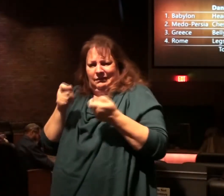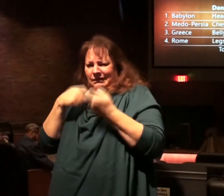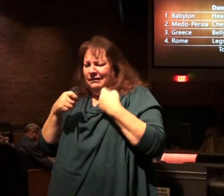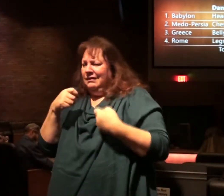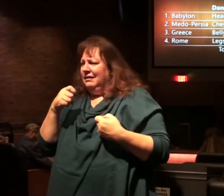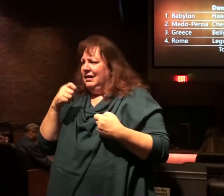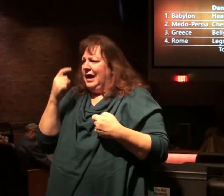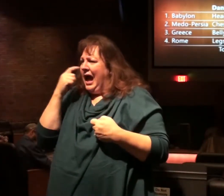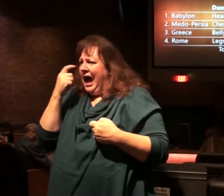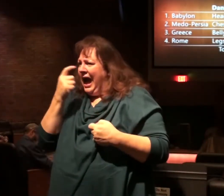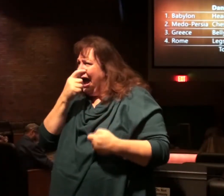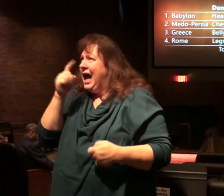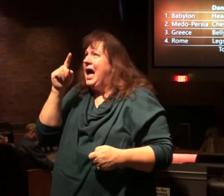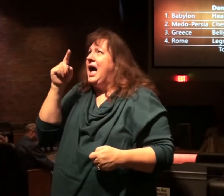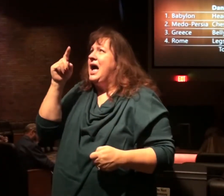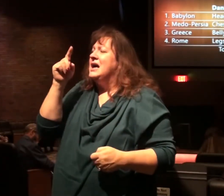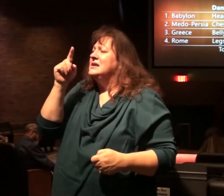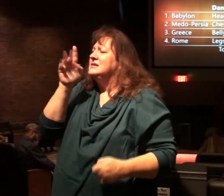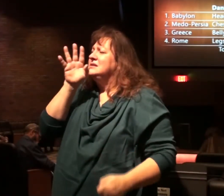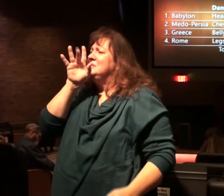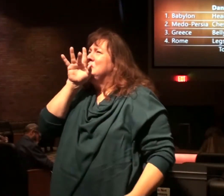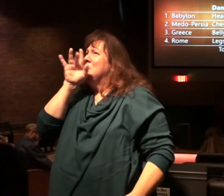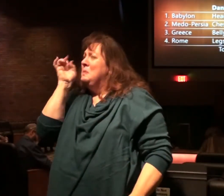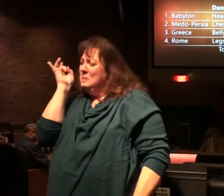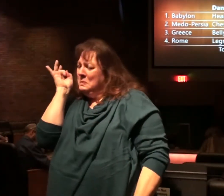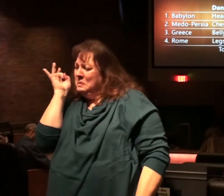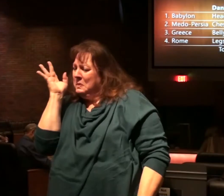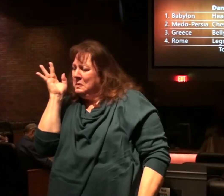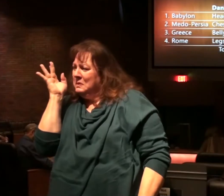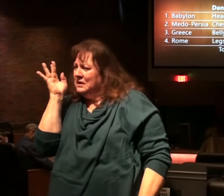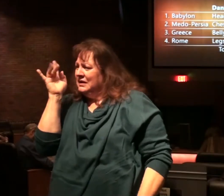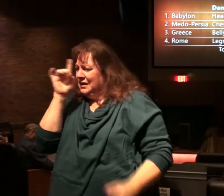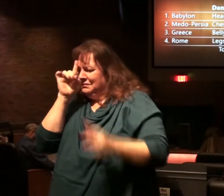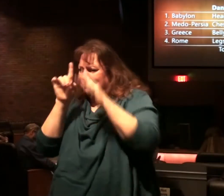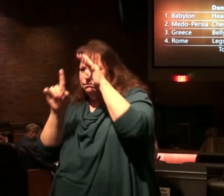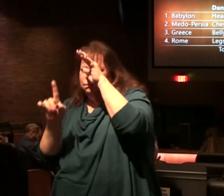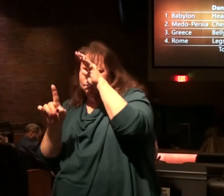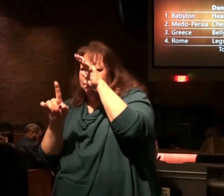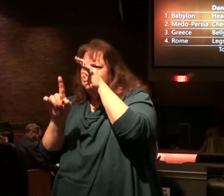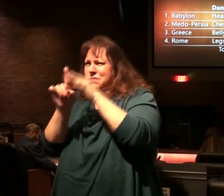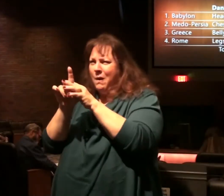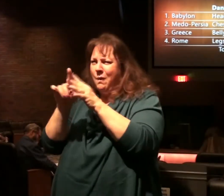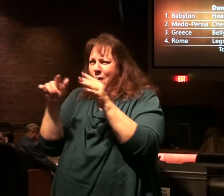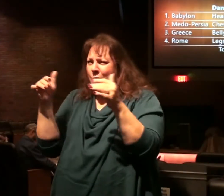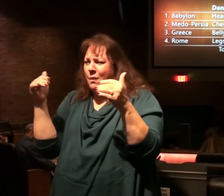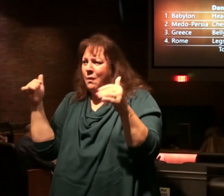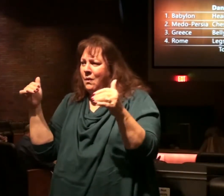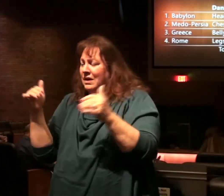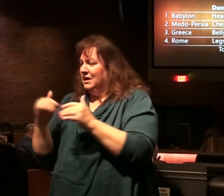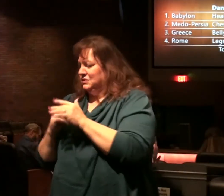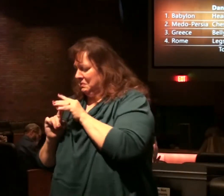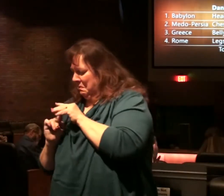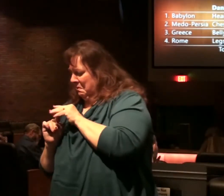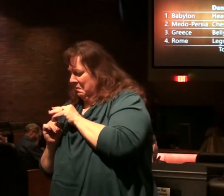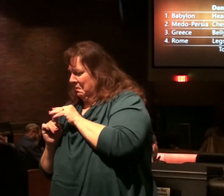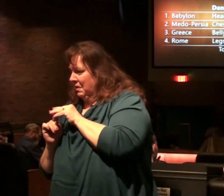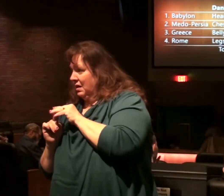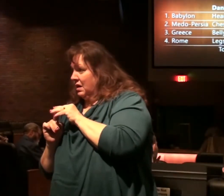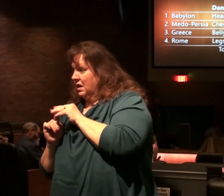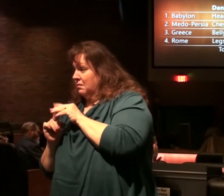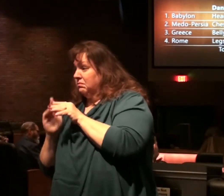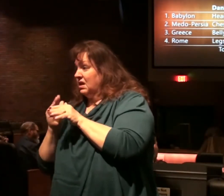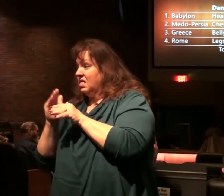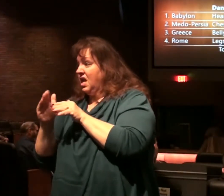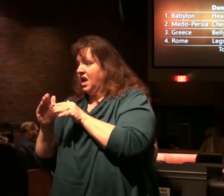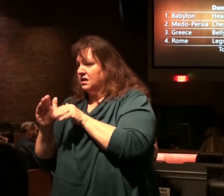horn which had eyes and a mouth uttering great boasts, which was larger in appearance than his associates. So he started out as a little horn, but he ends up